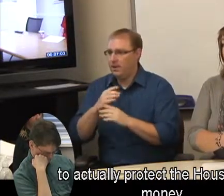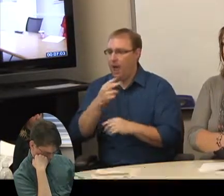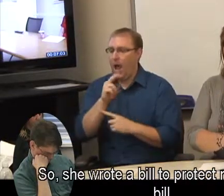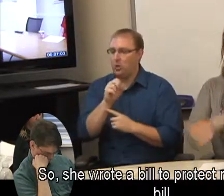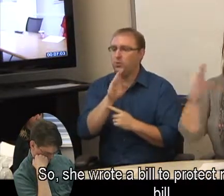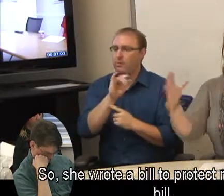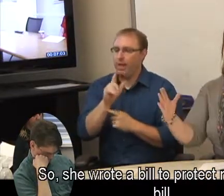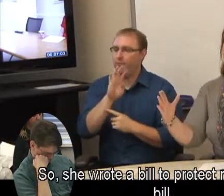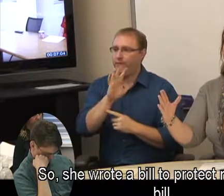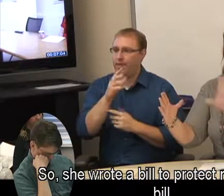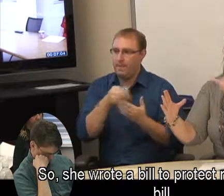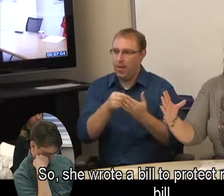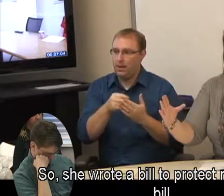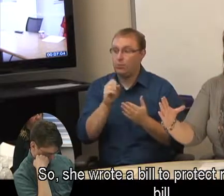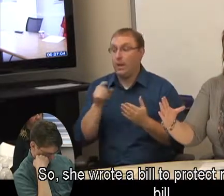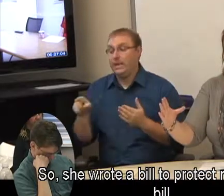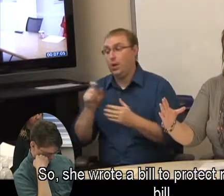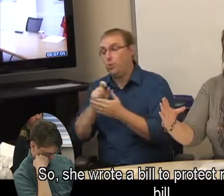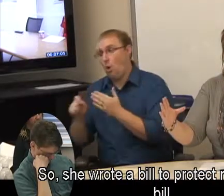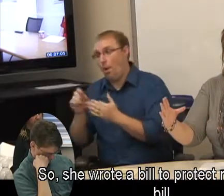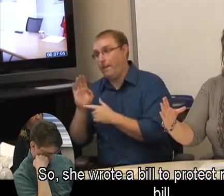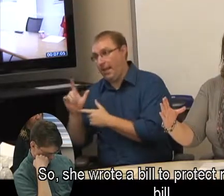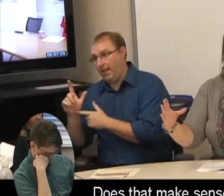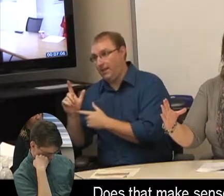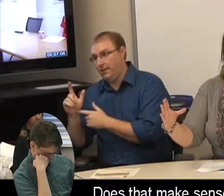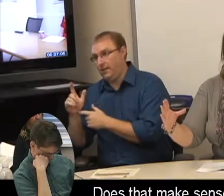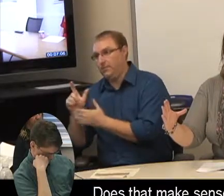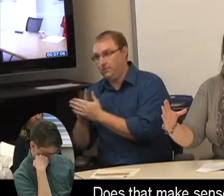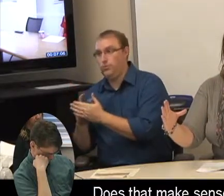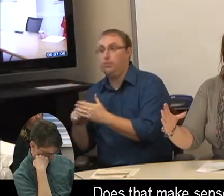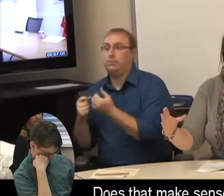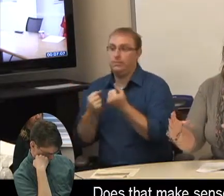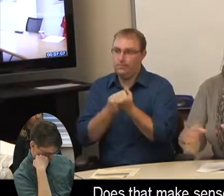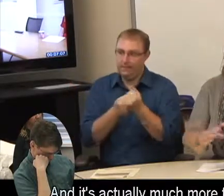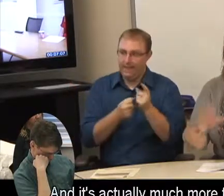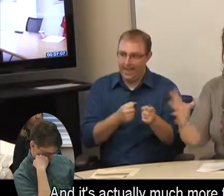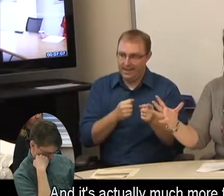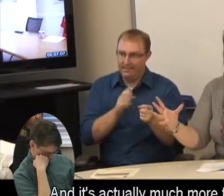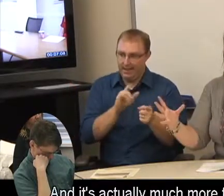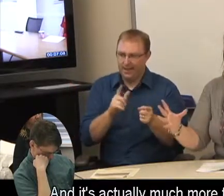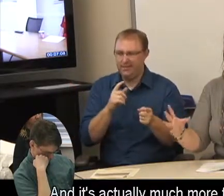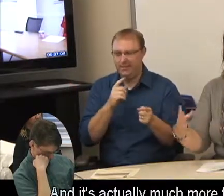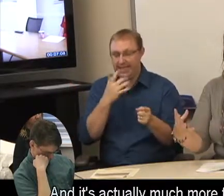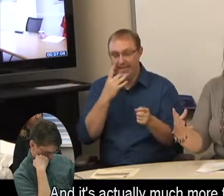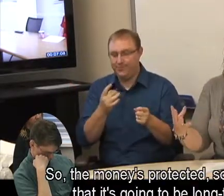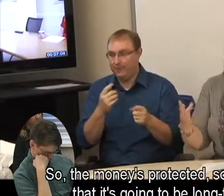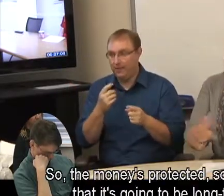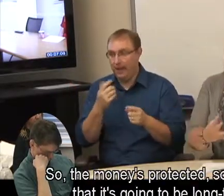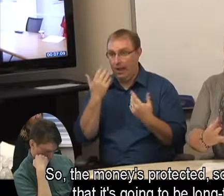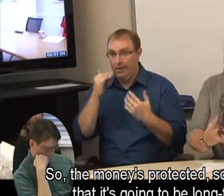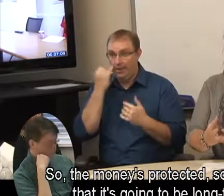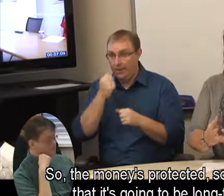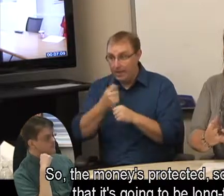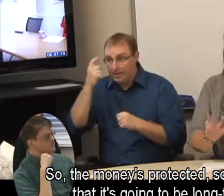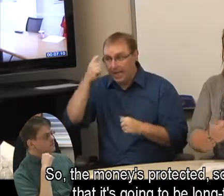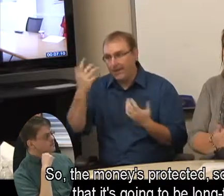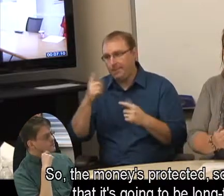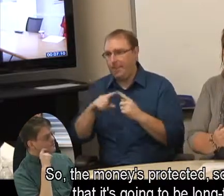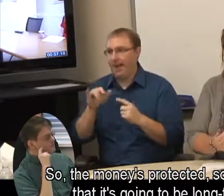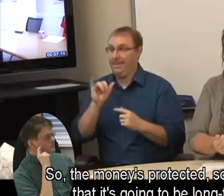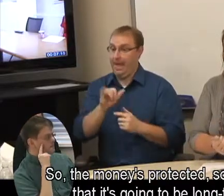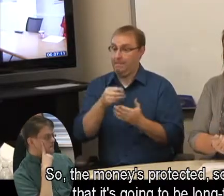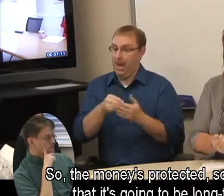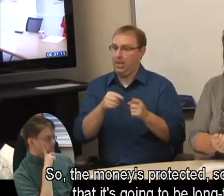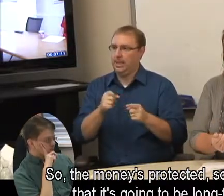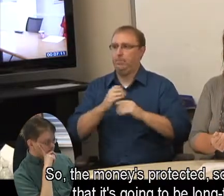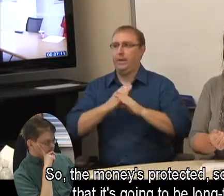money. So she wrote a bill to protect money for a bill. Does that make sense? And it's actually much more than that. So the money is protected, so we know